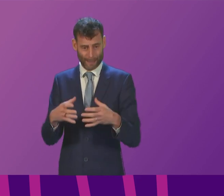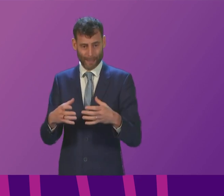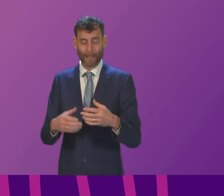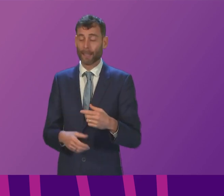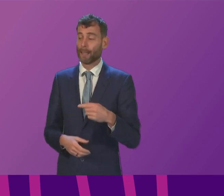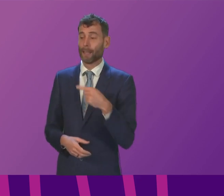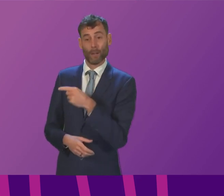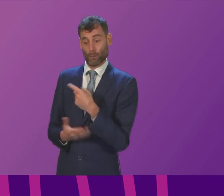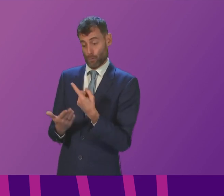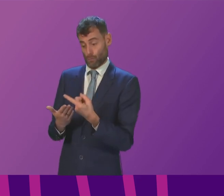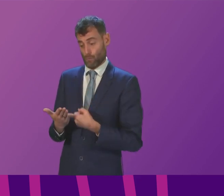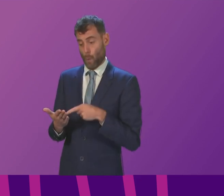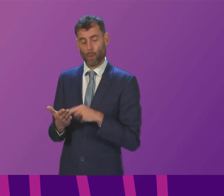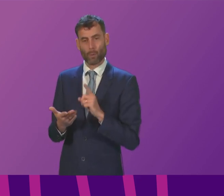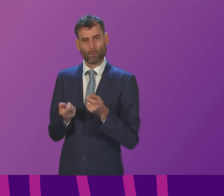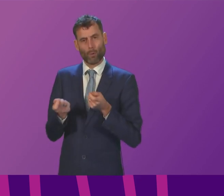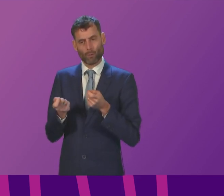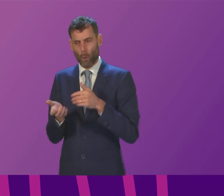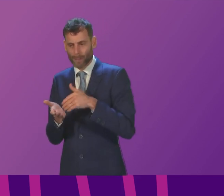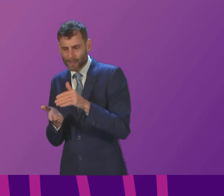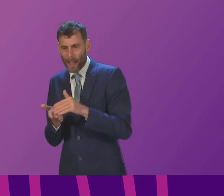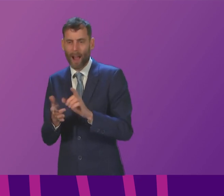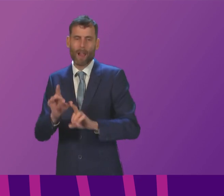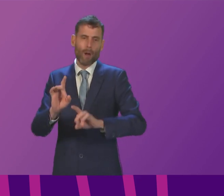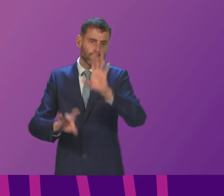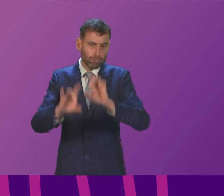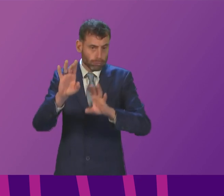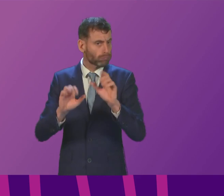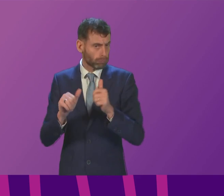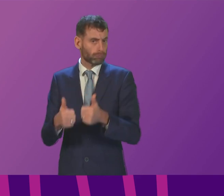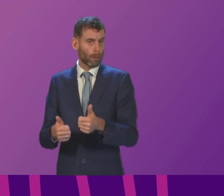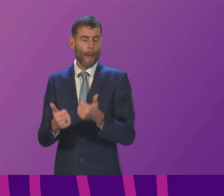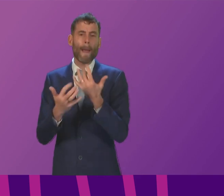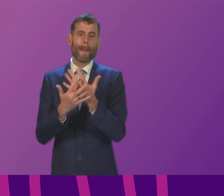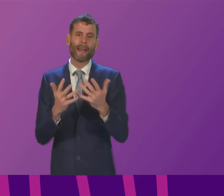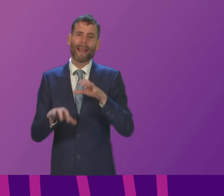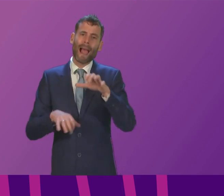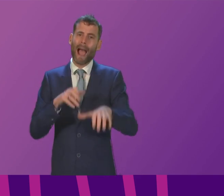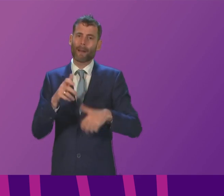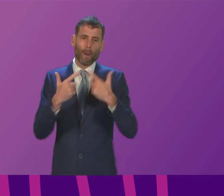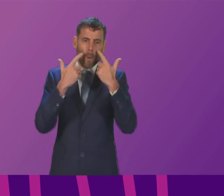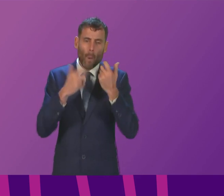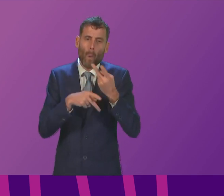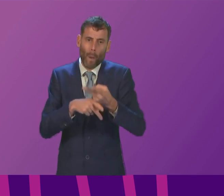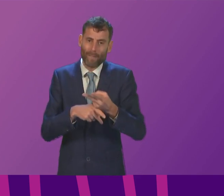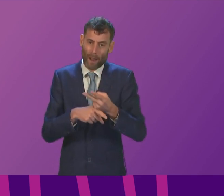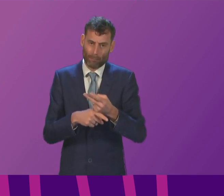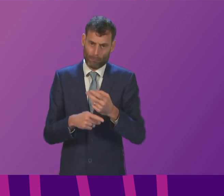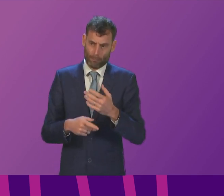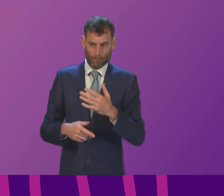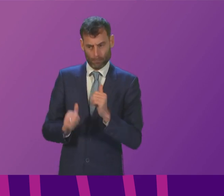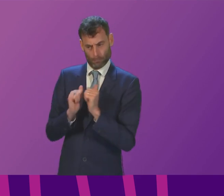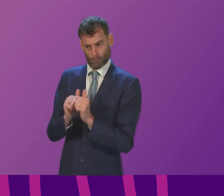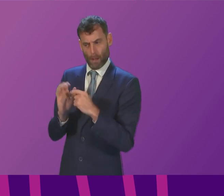regulations on the limitation of sale and the discharge of fireworks are much welcomed by animal welfare organisations pet owners and indeed many less